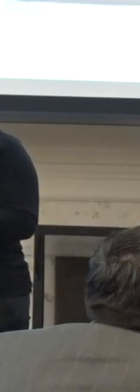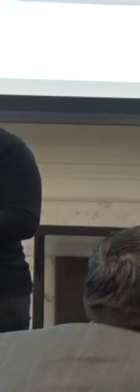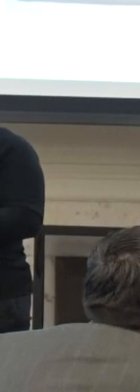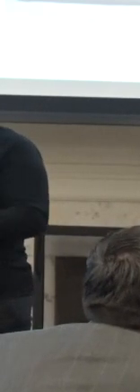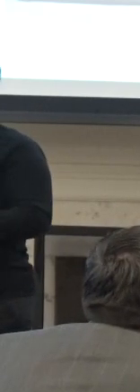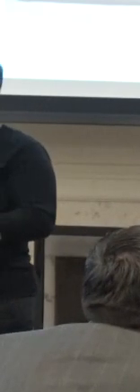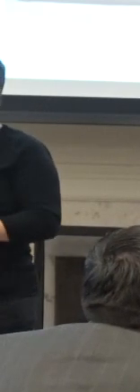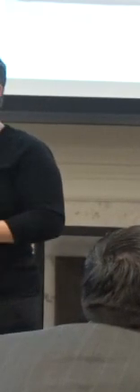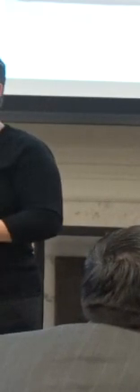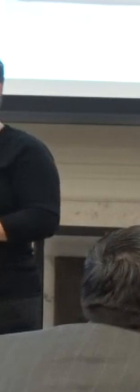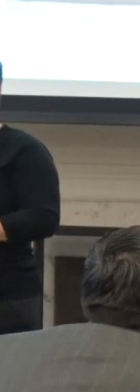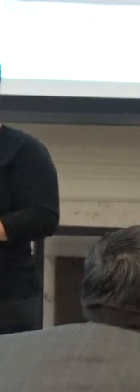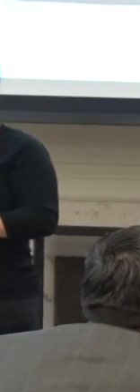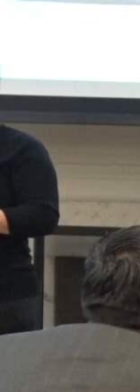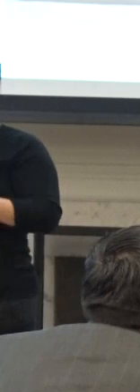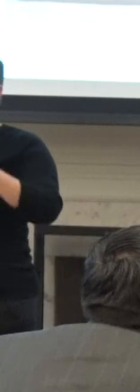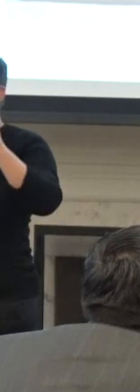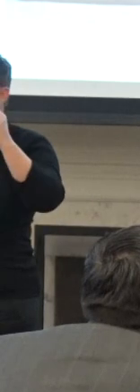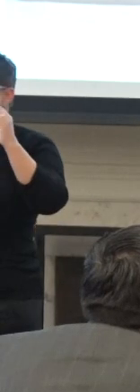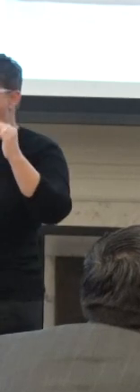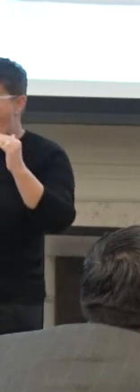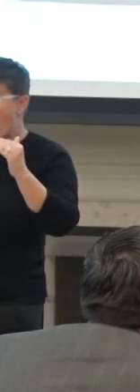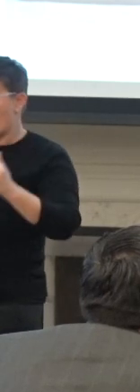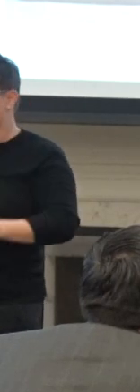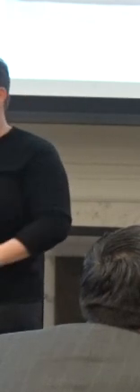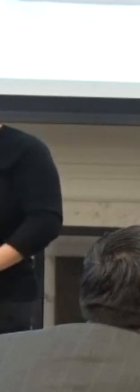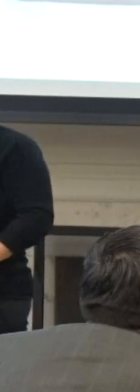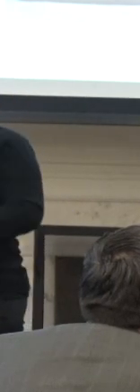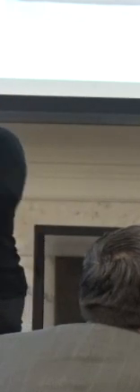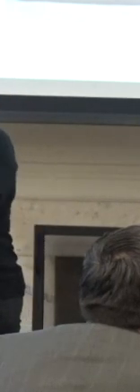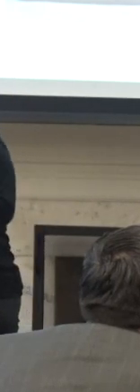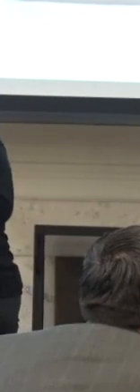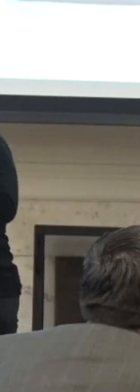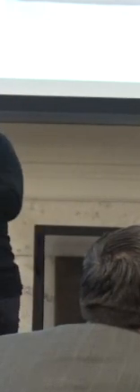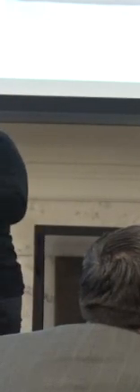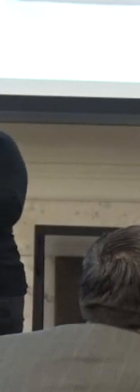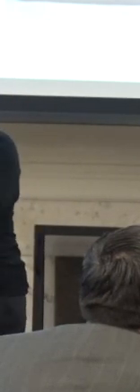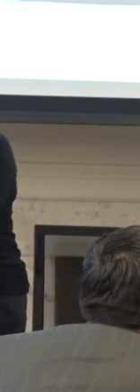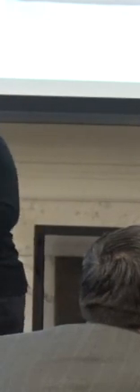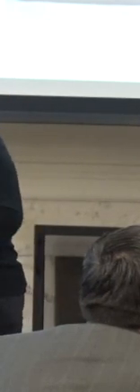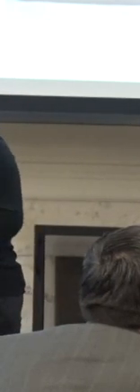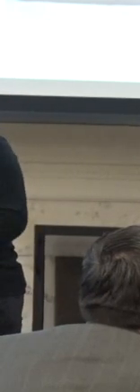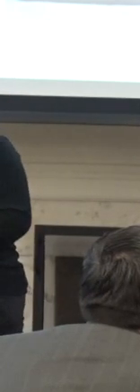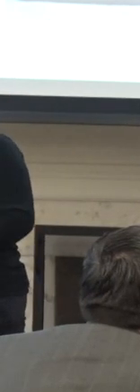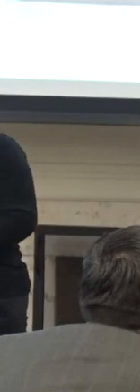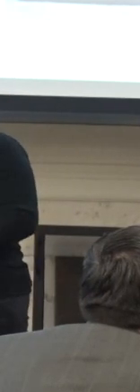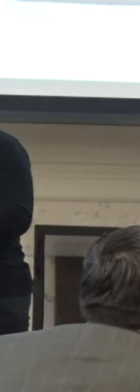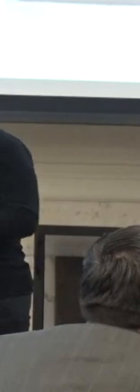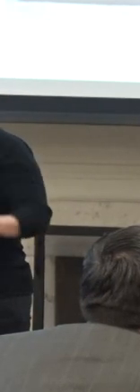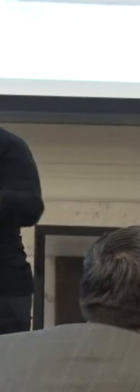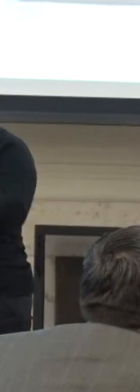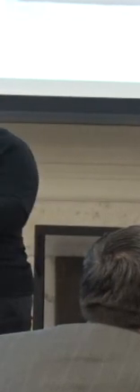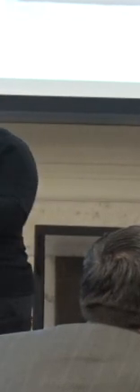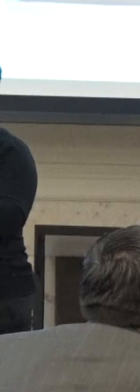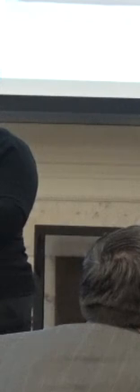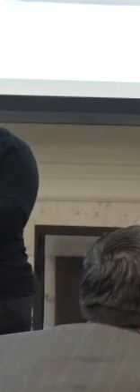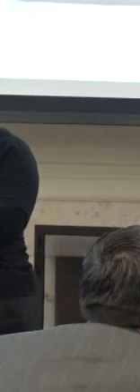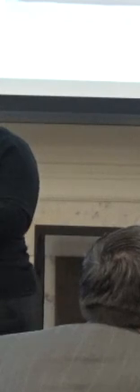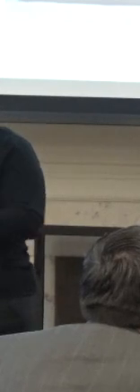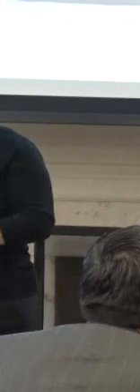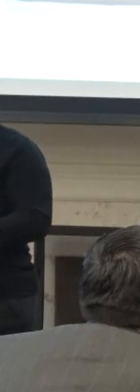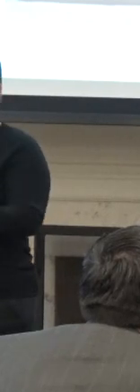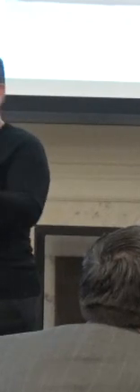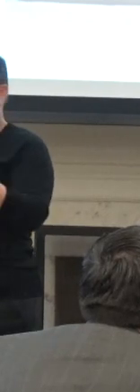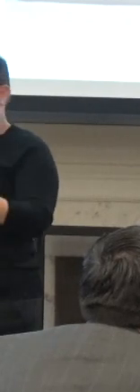we let hope or despair lead our decisions from now on is going to be crucial we have a